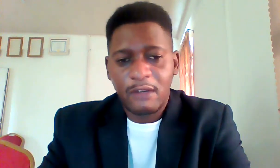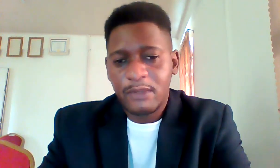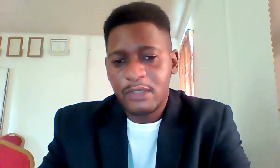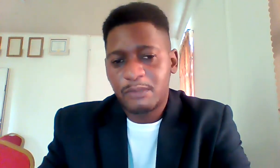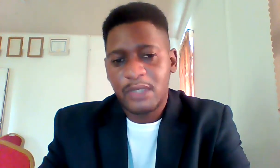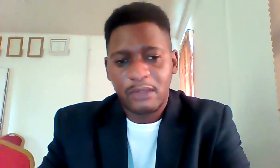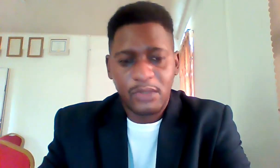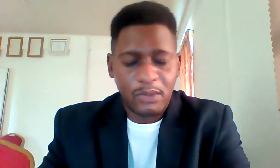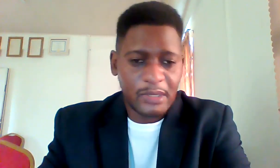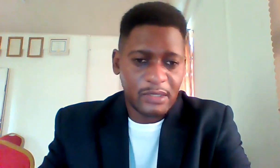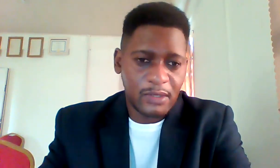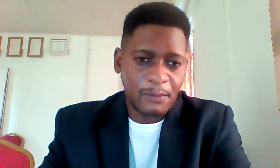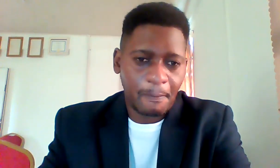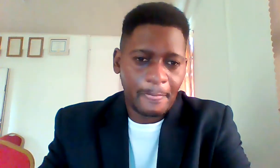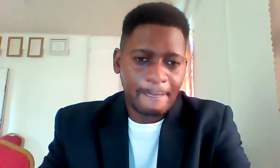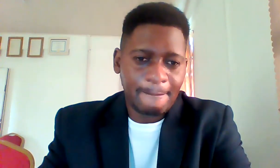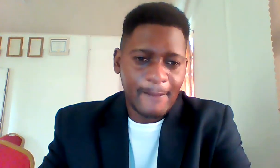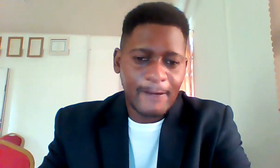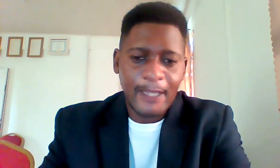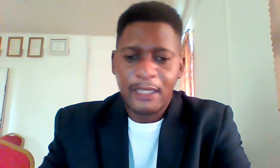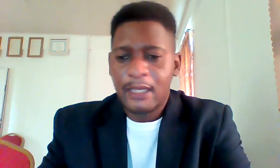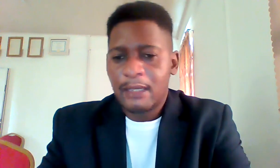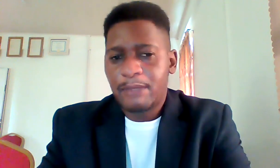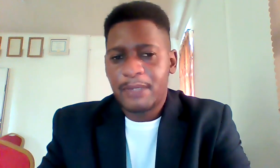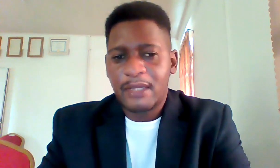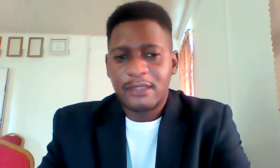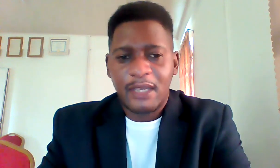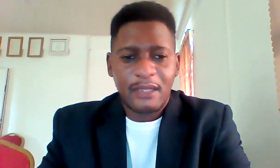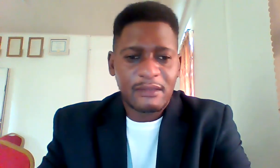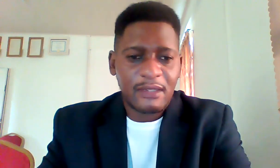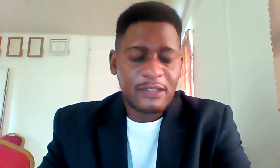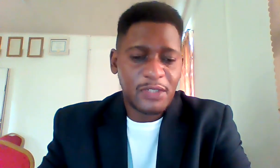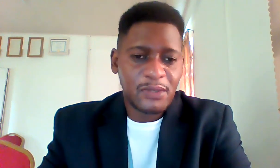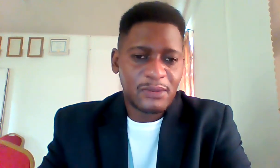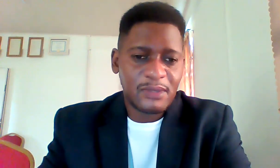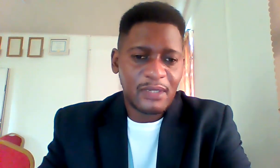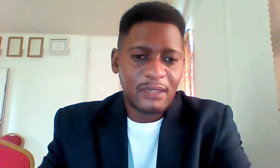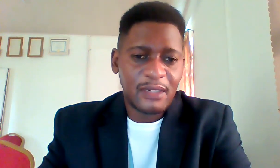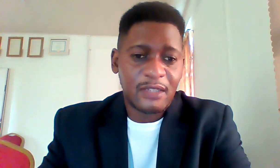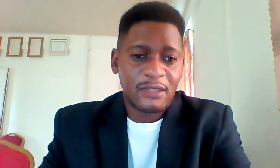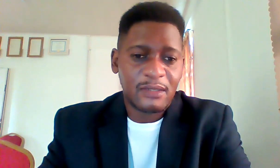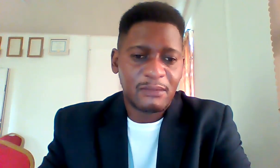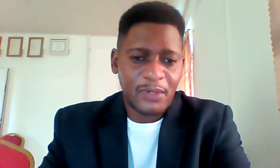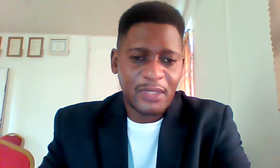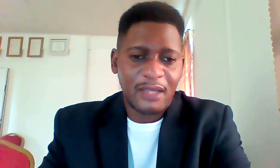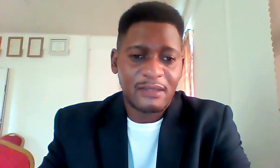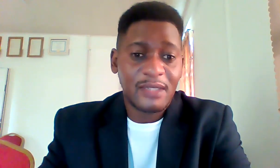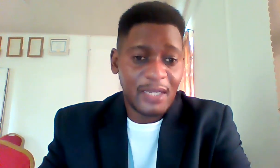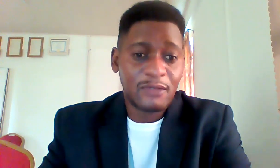loved ones protect those closest to you all right be blessed and see you in the next broadcast get